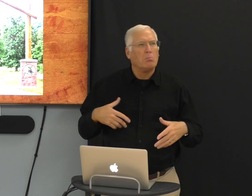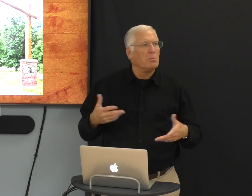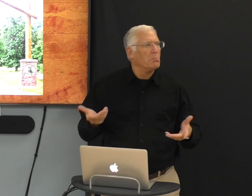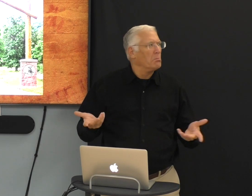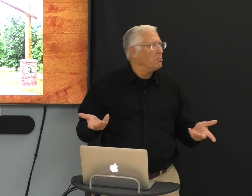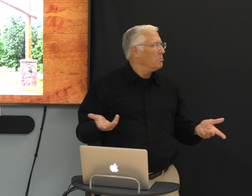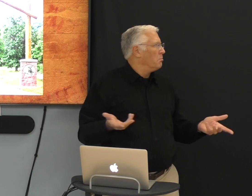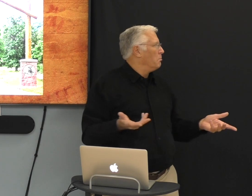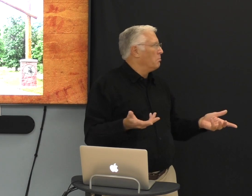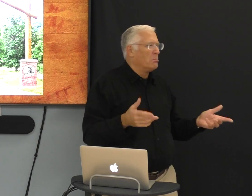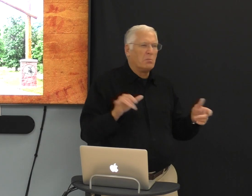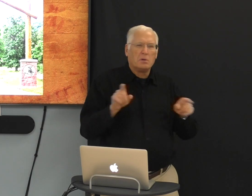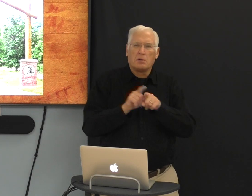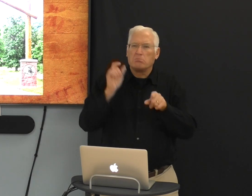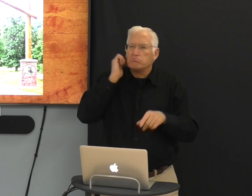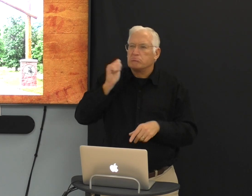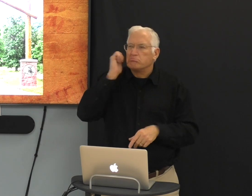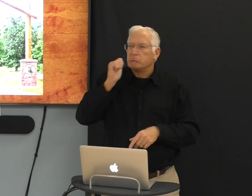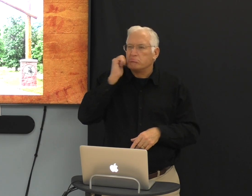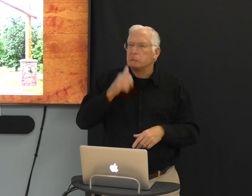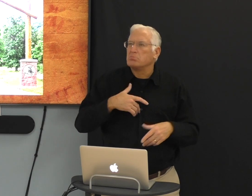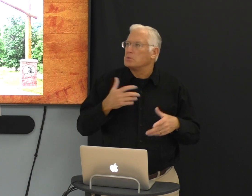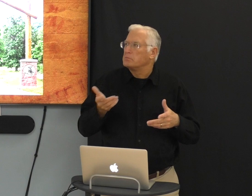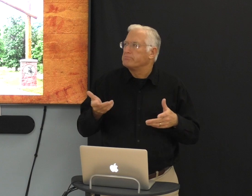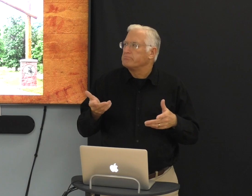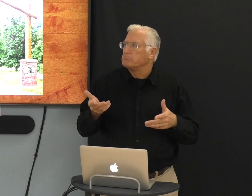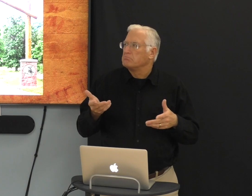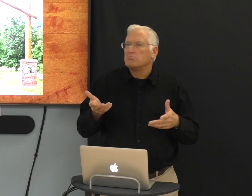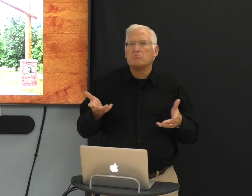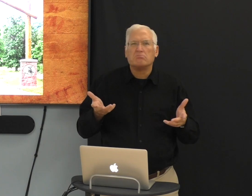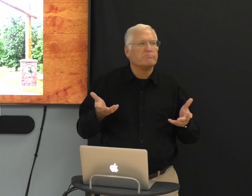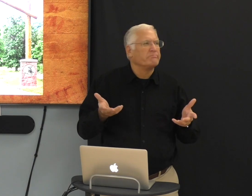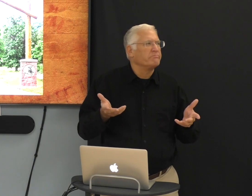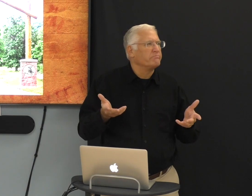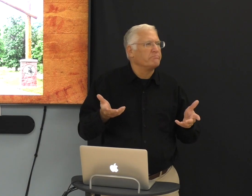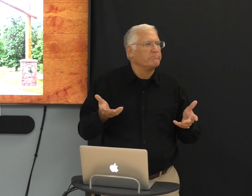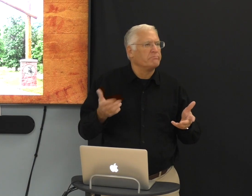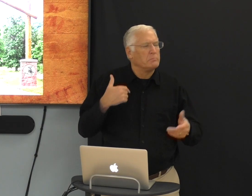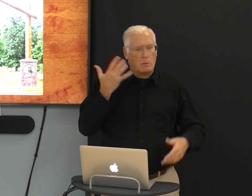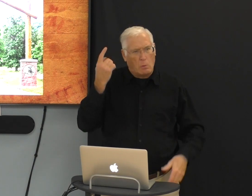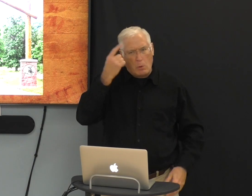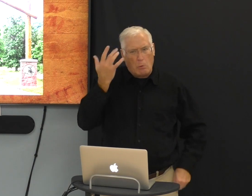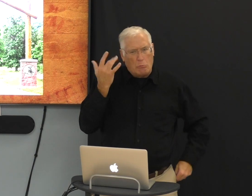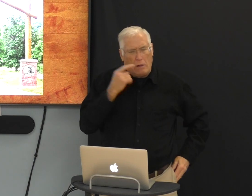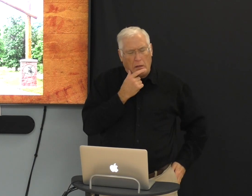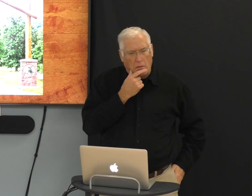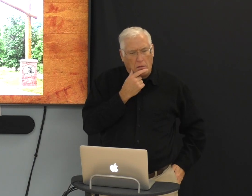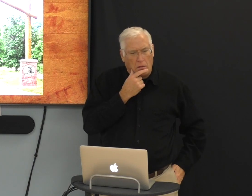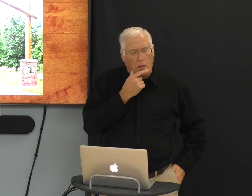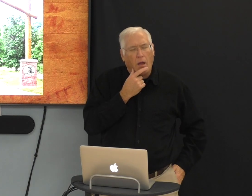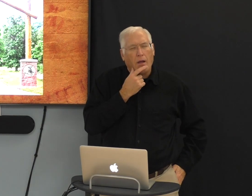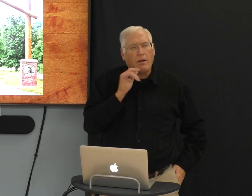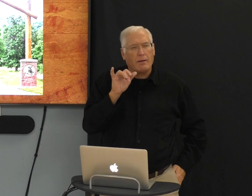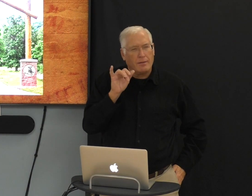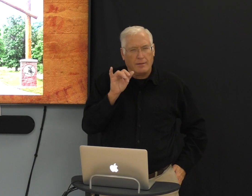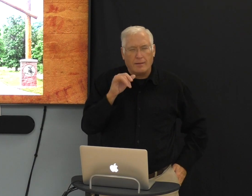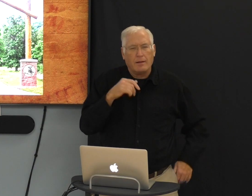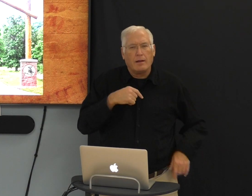heaven? No. It just lived in an everyday place. And I was like trying to figure out